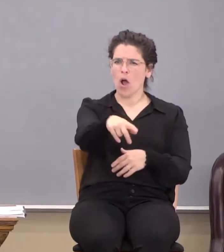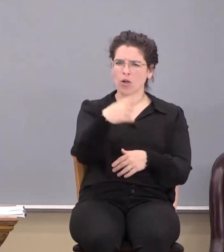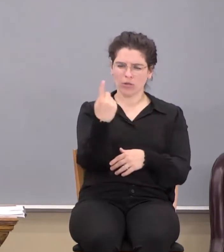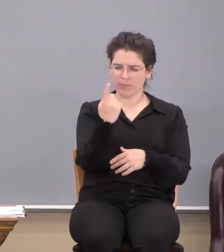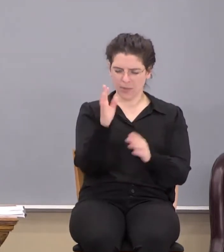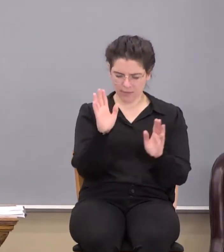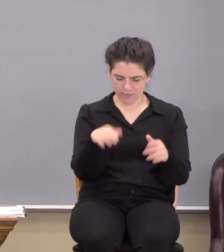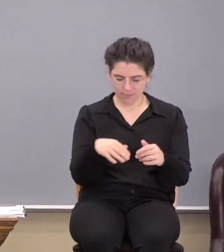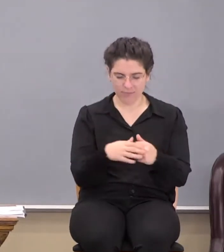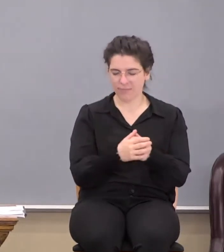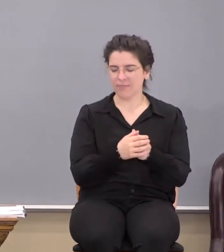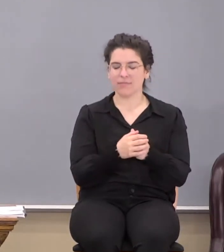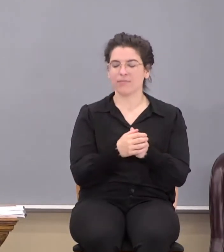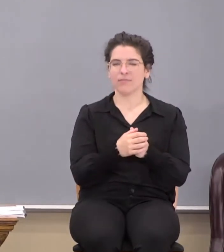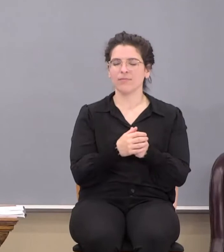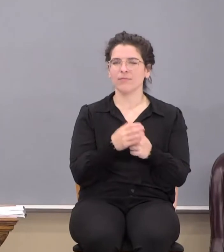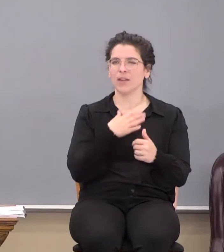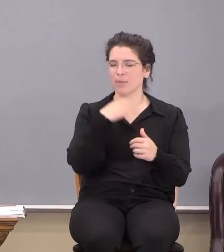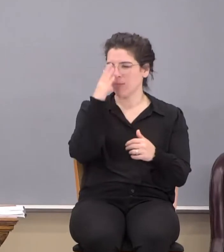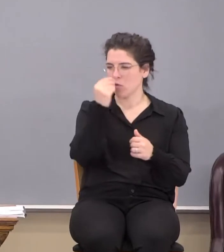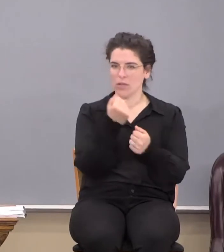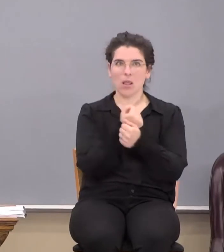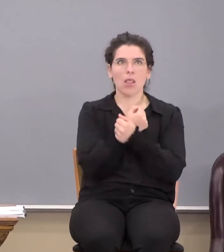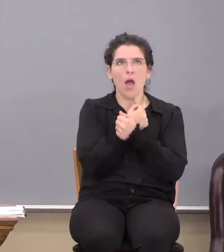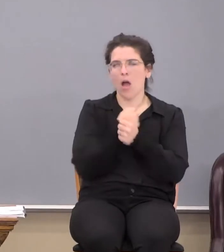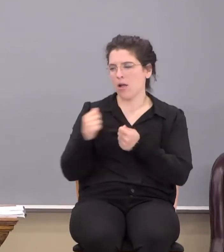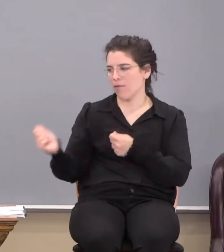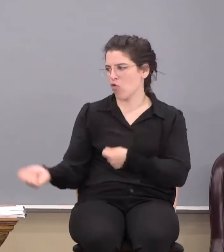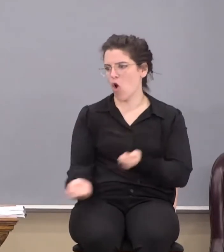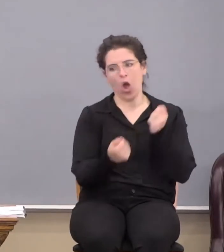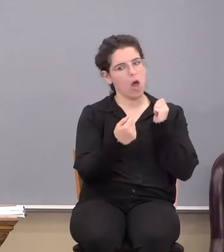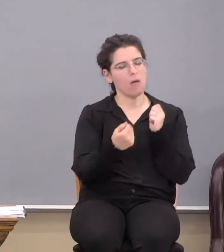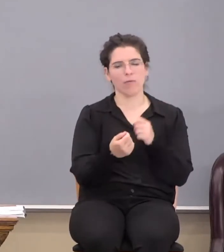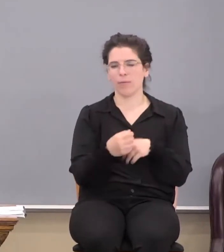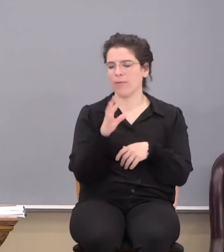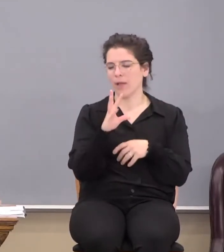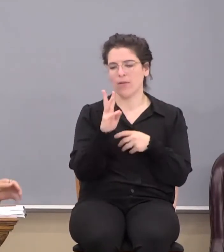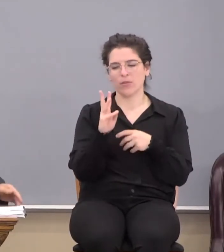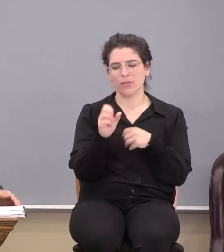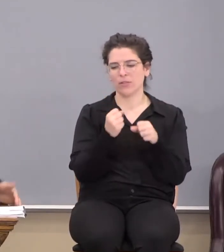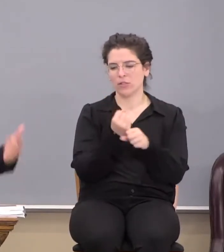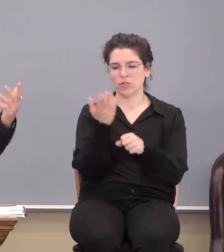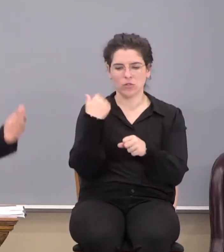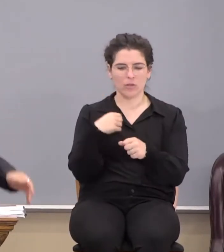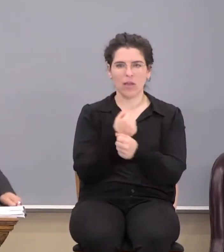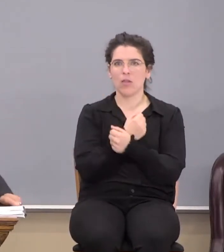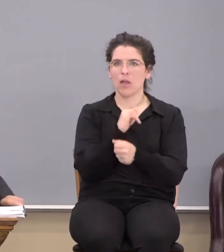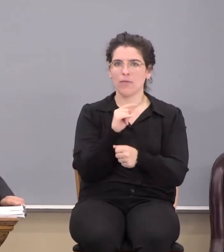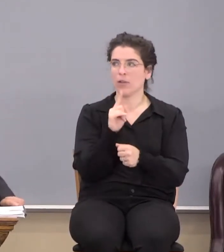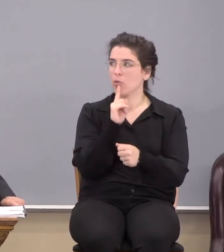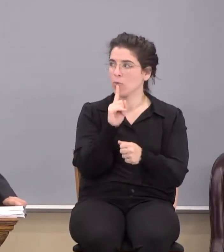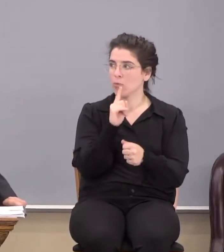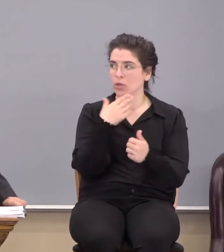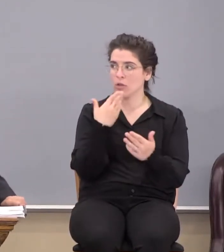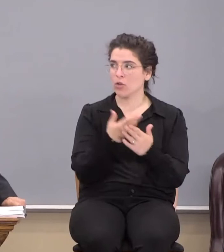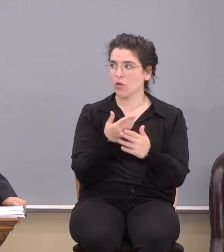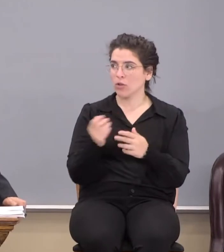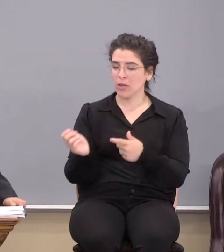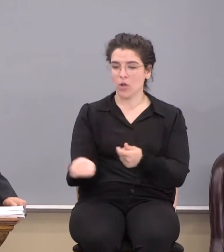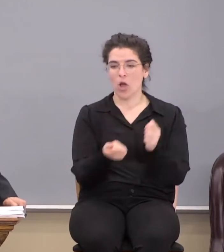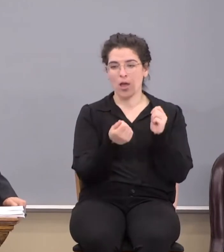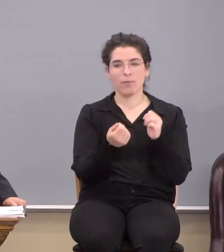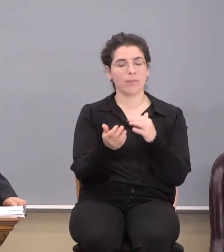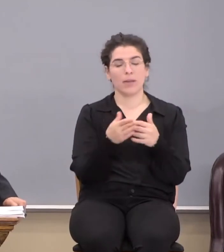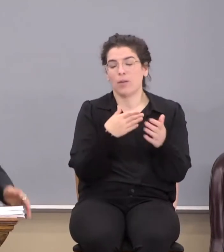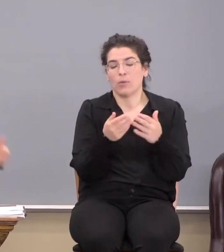you know? And my boys love golf. They've gotten into golf the last five or six years, and they just turn out to be pretty good at it and so forth.